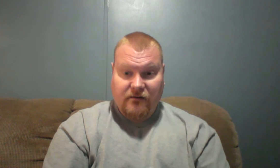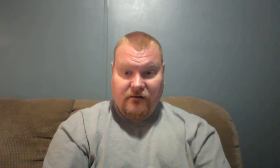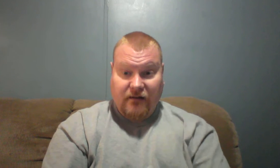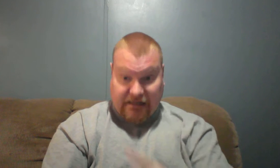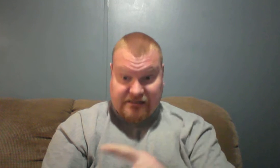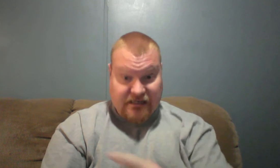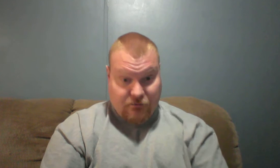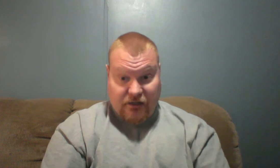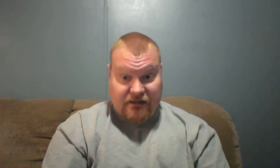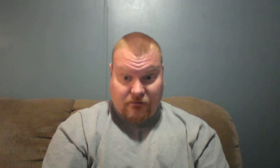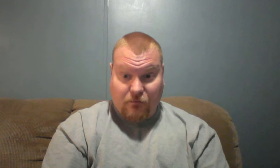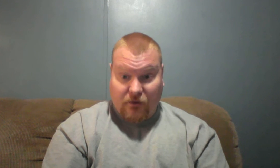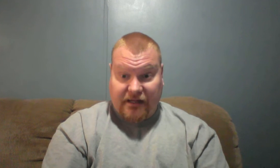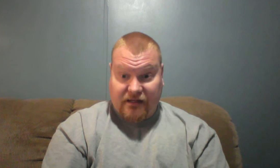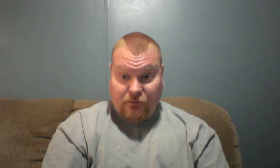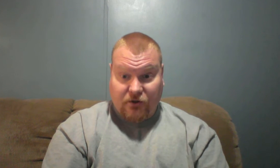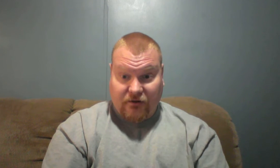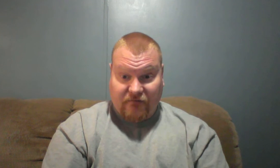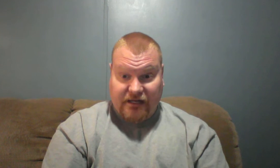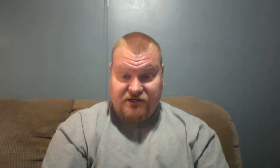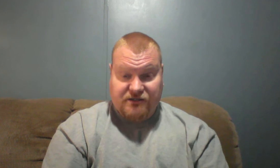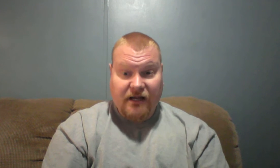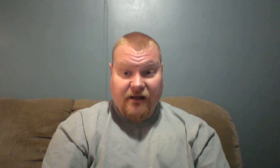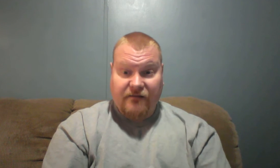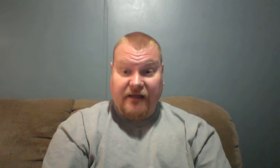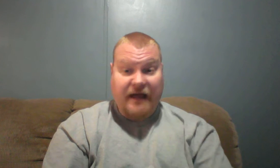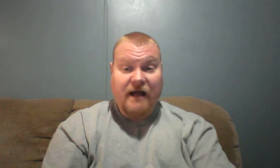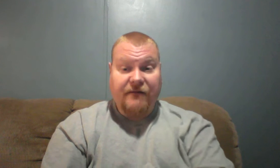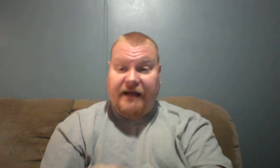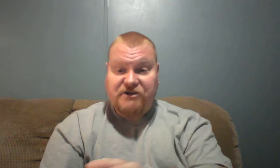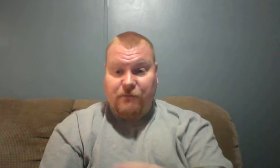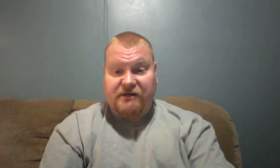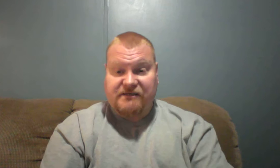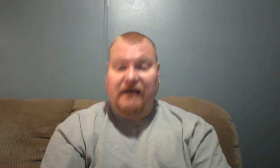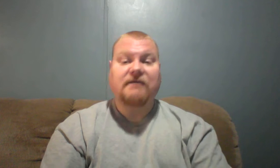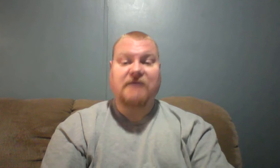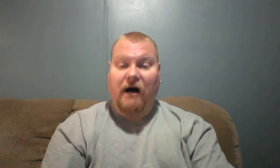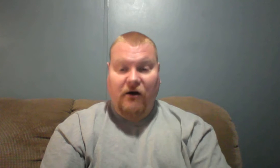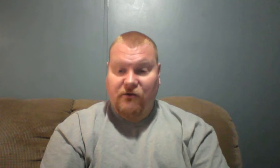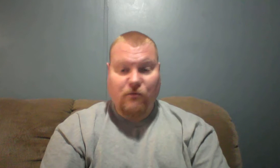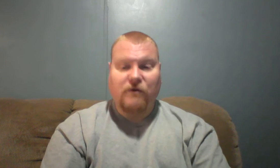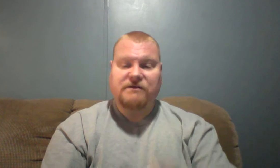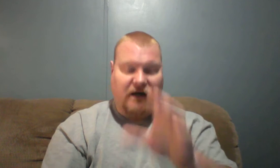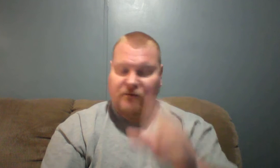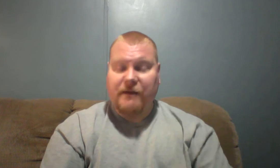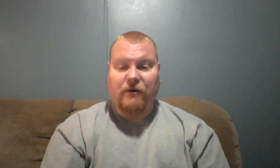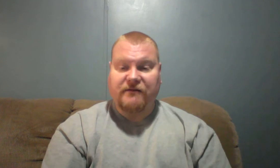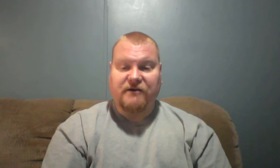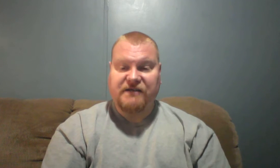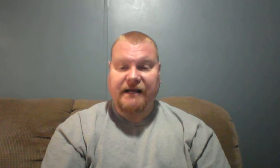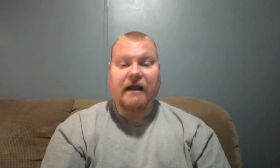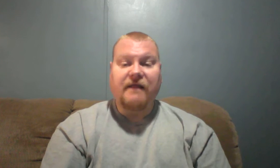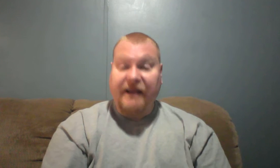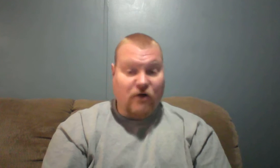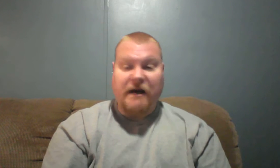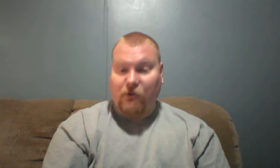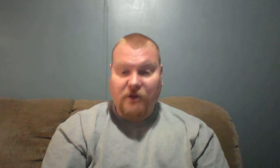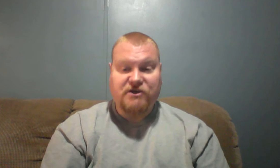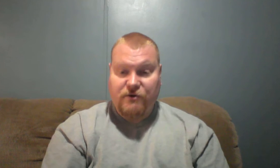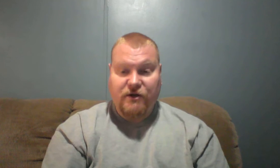Like I said, the book, the book of revelations and that, that should put to silence all the ones, all the people out there saying that no matter what you do,